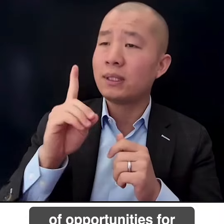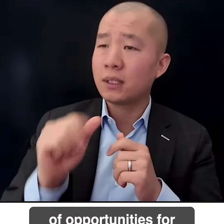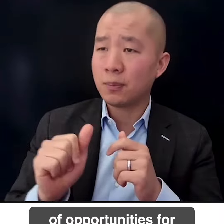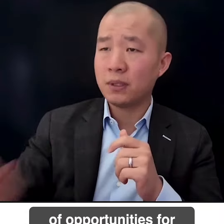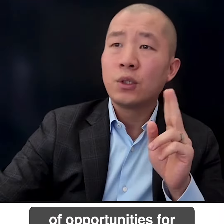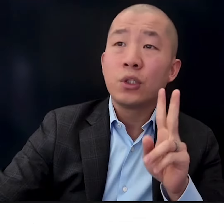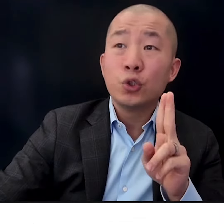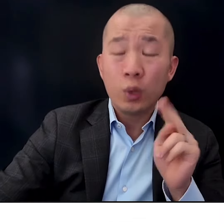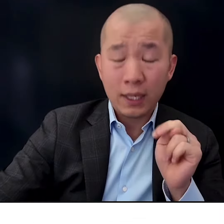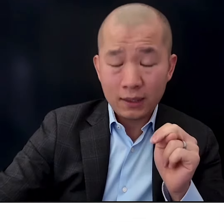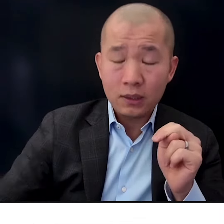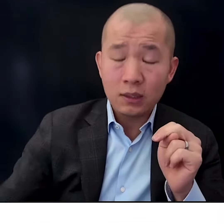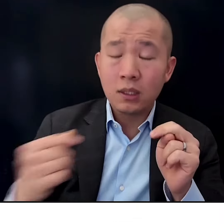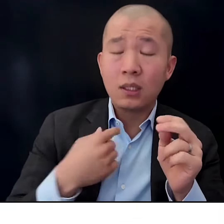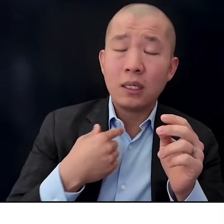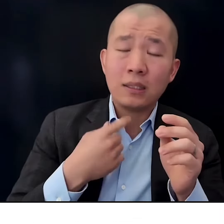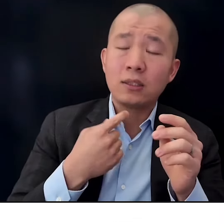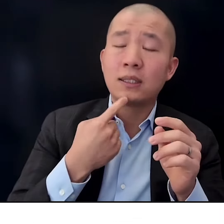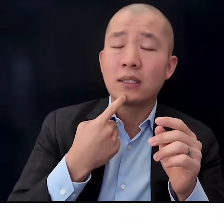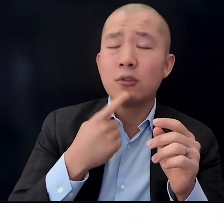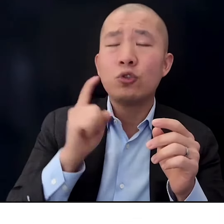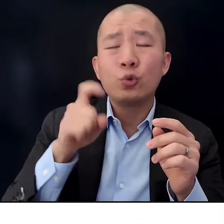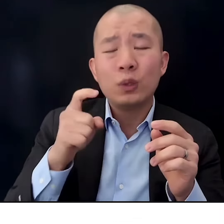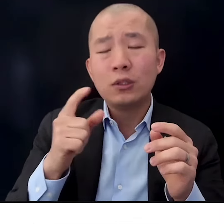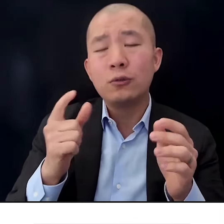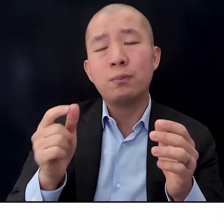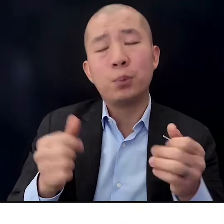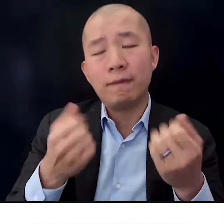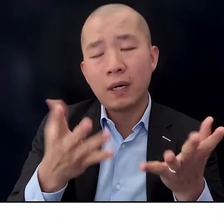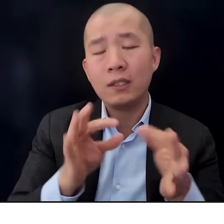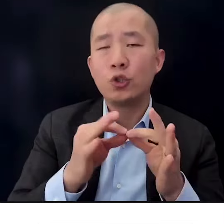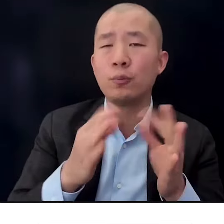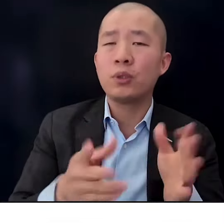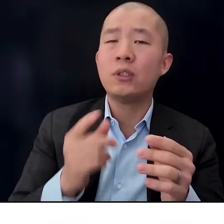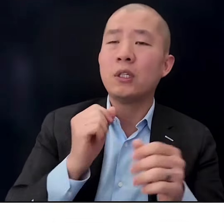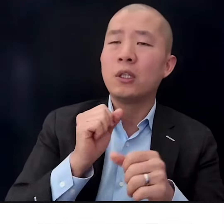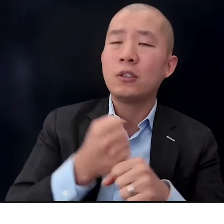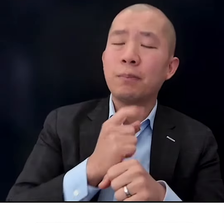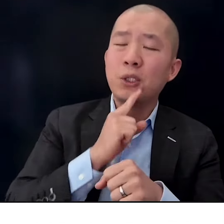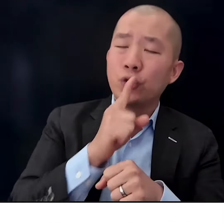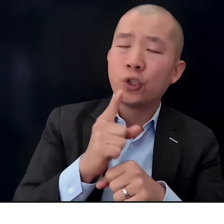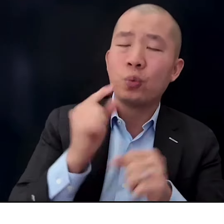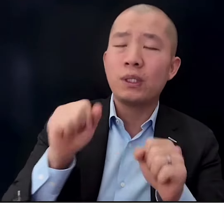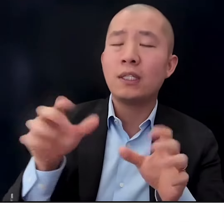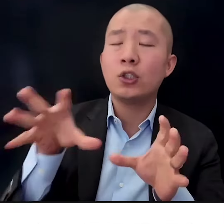The United Nations stated that interpreters should be provided to ensure inclusion